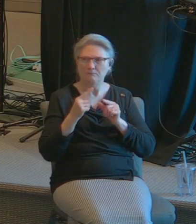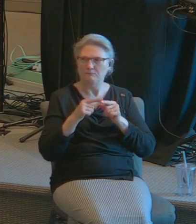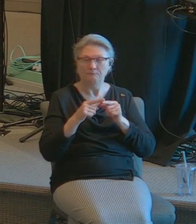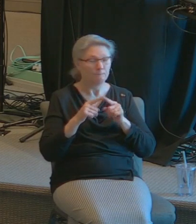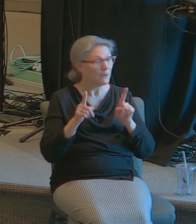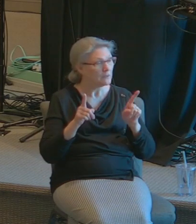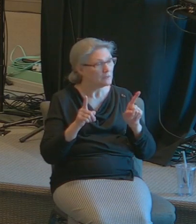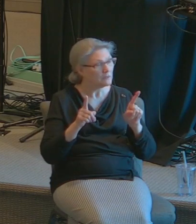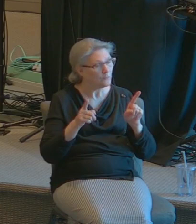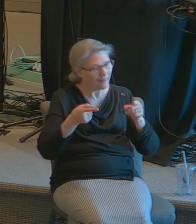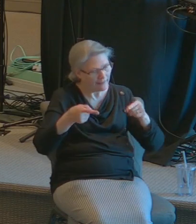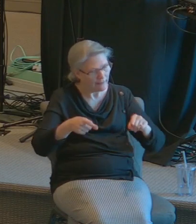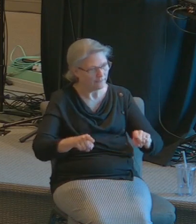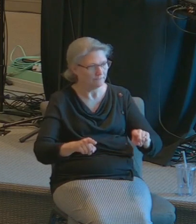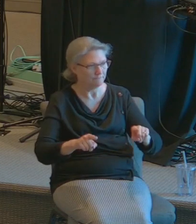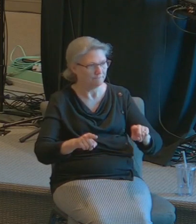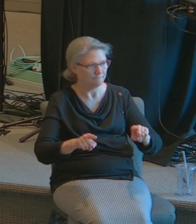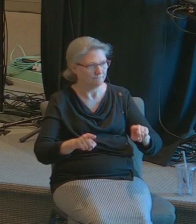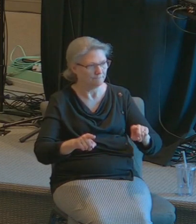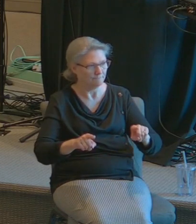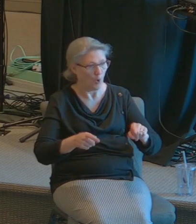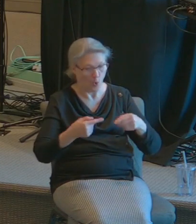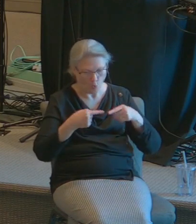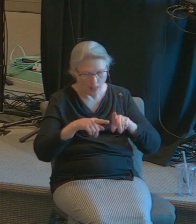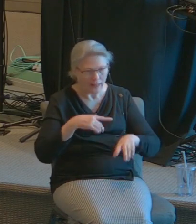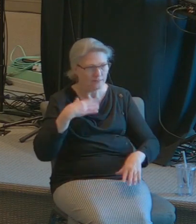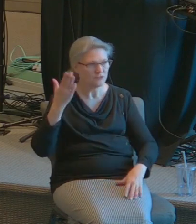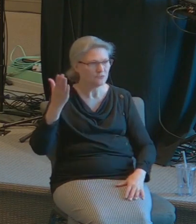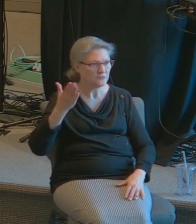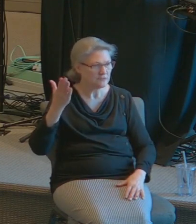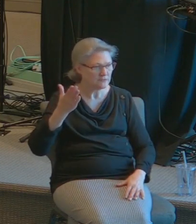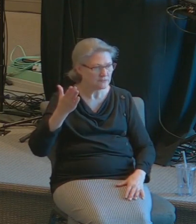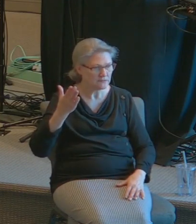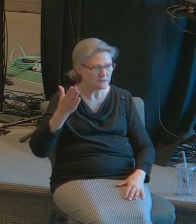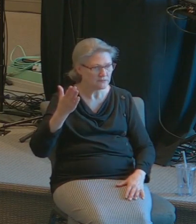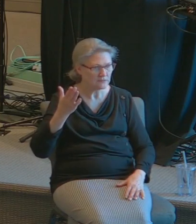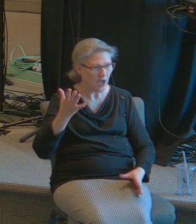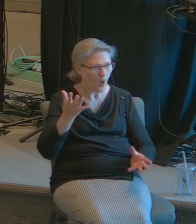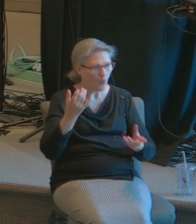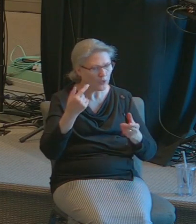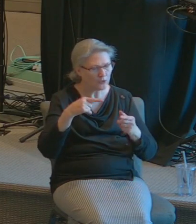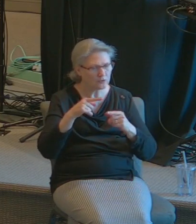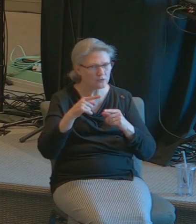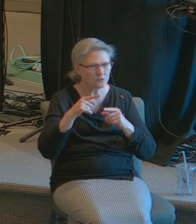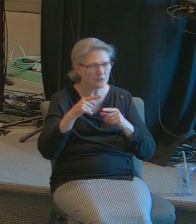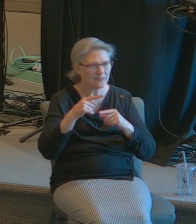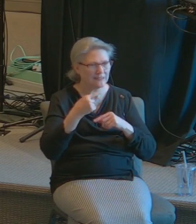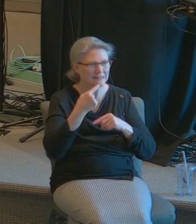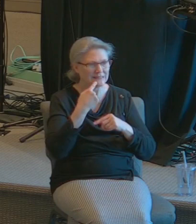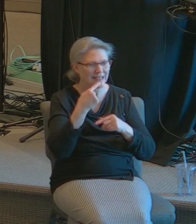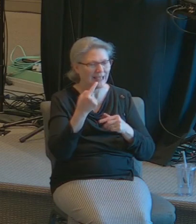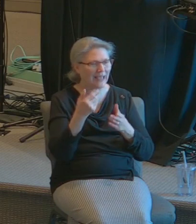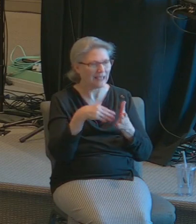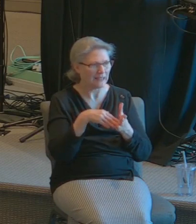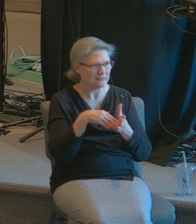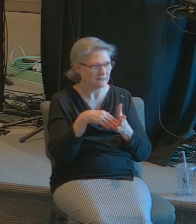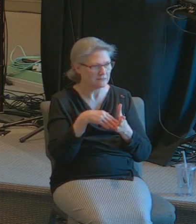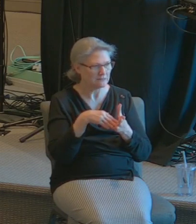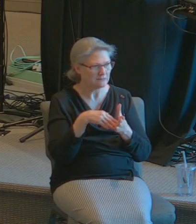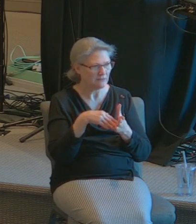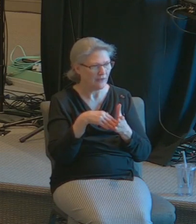you do or while I'm speaking I want you to repeat the words